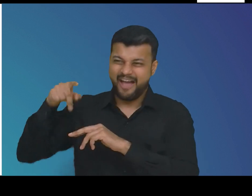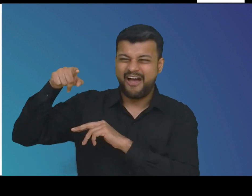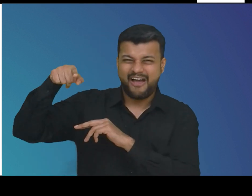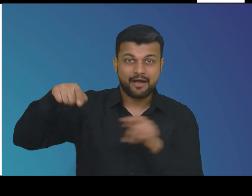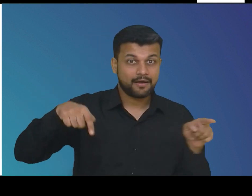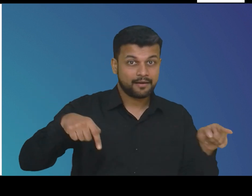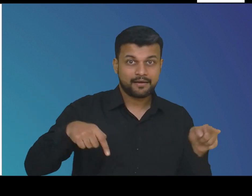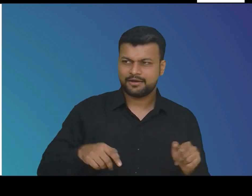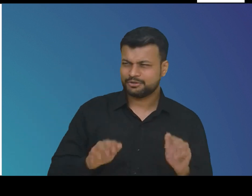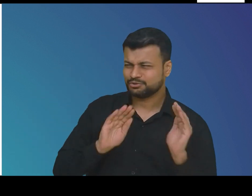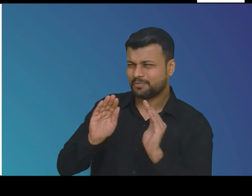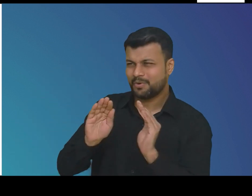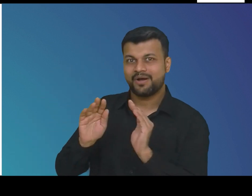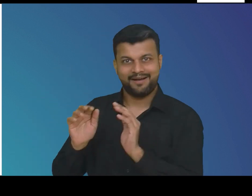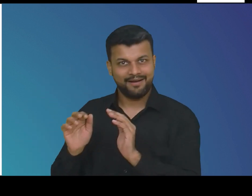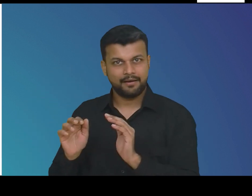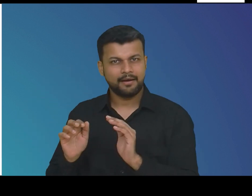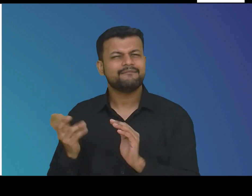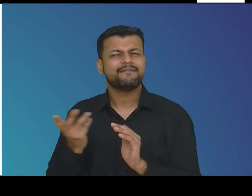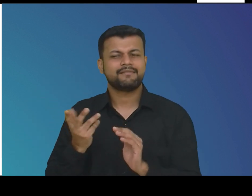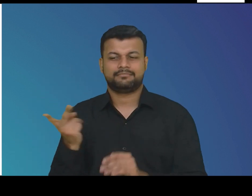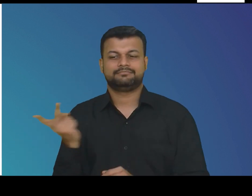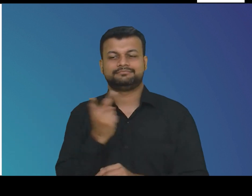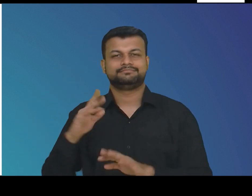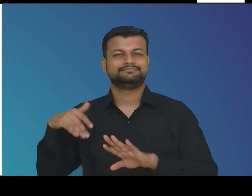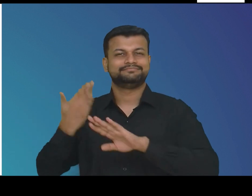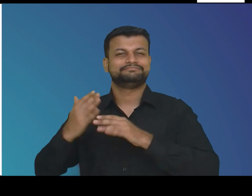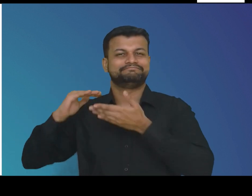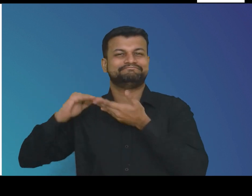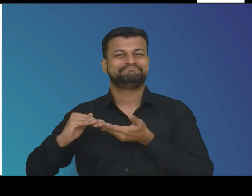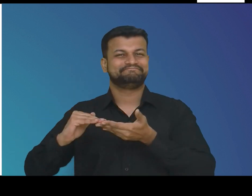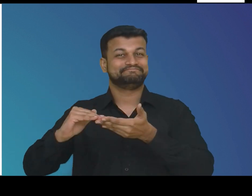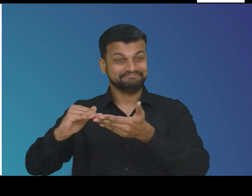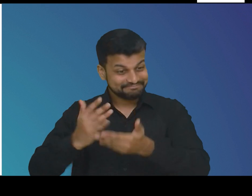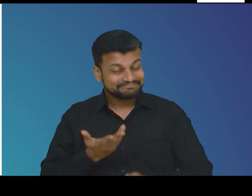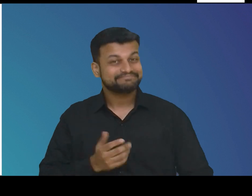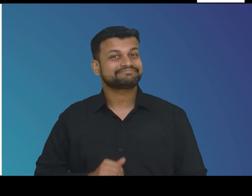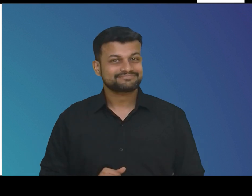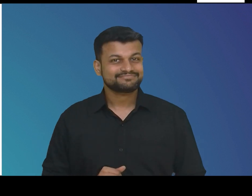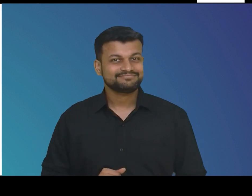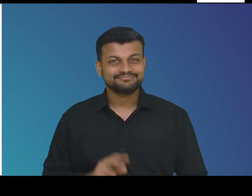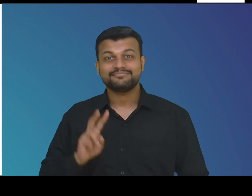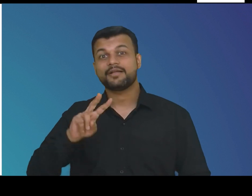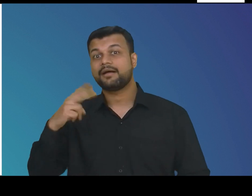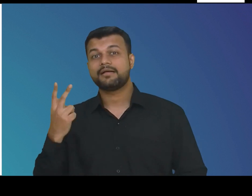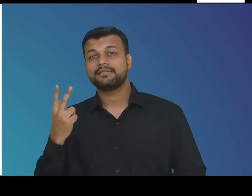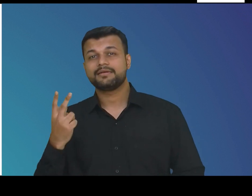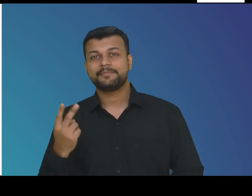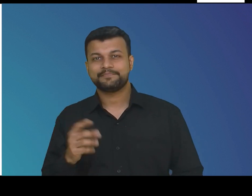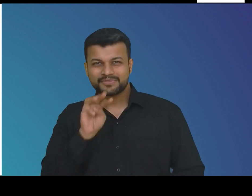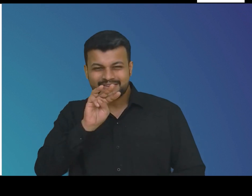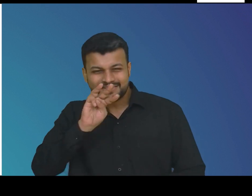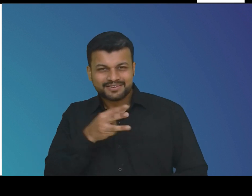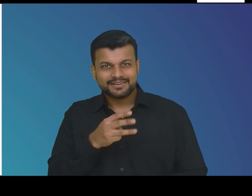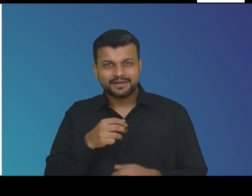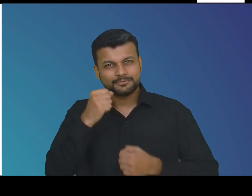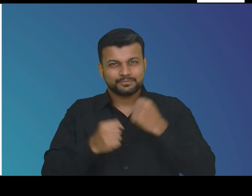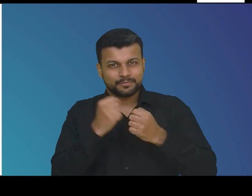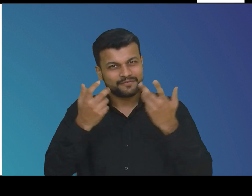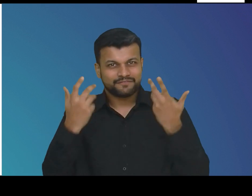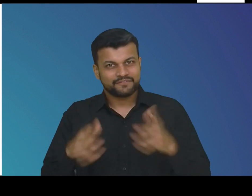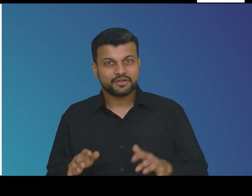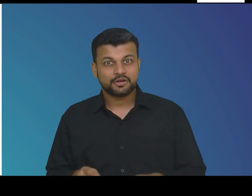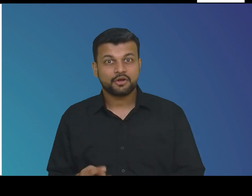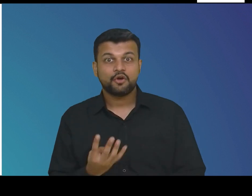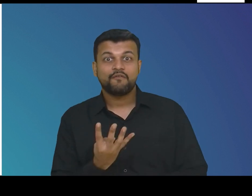excitement of cheering one another from the stands and celebrating their twin wins the paralympics also saw four proposals take place